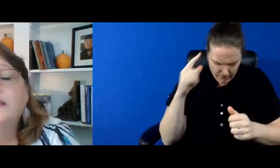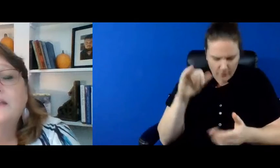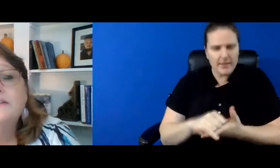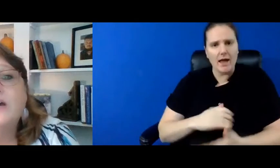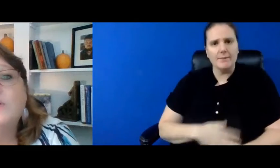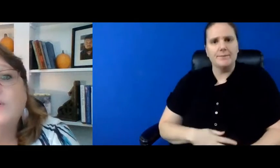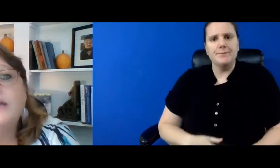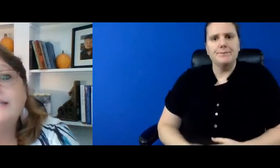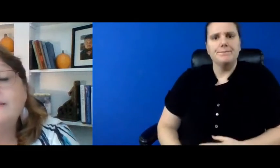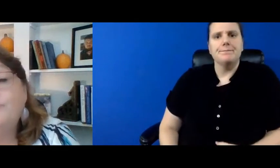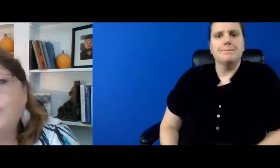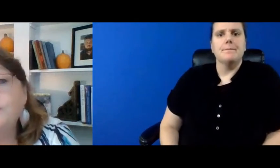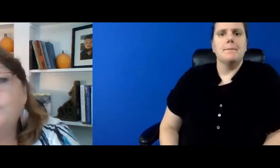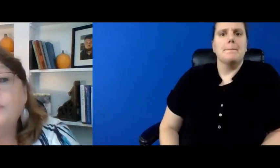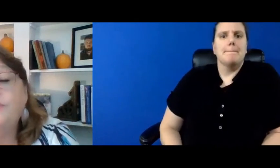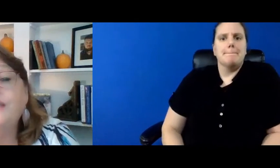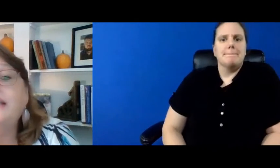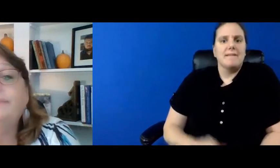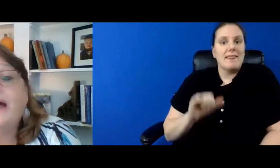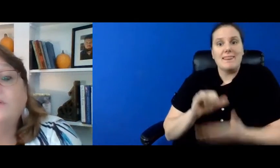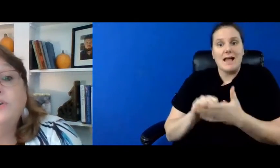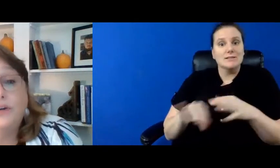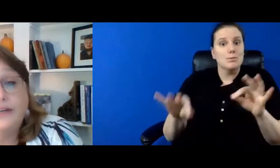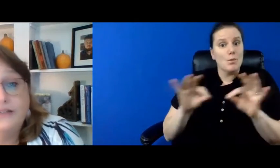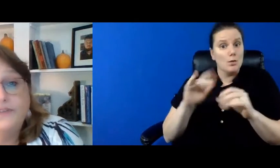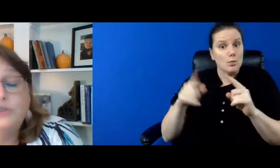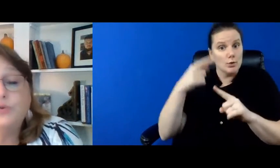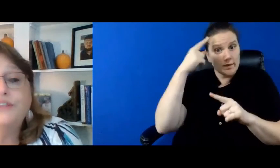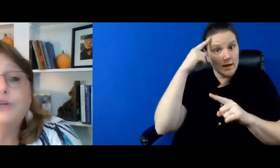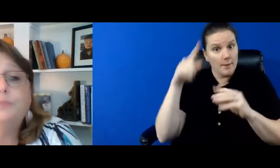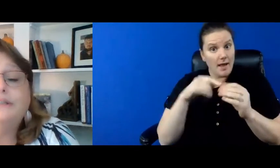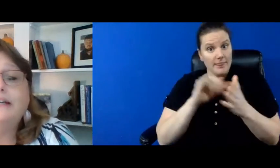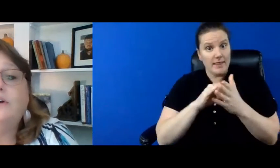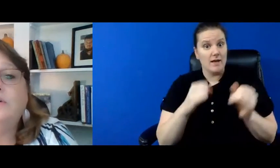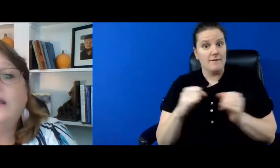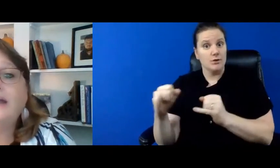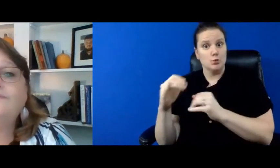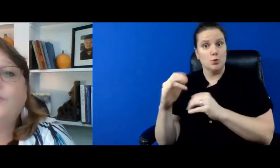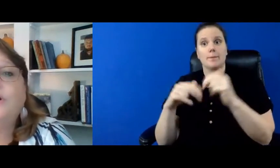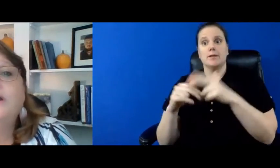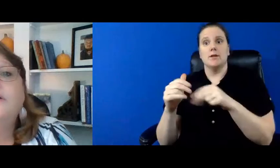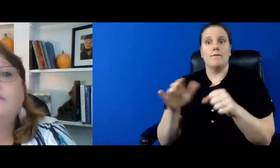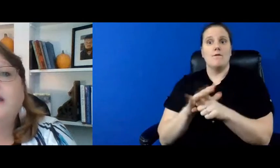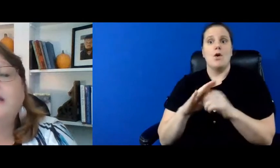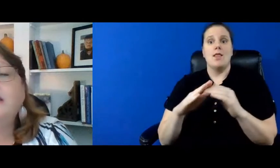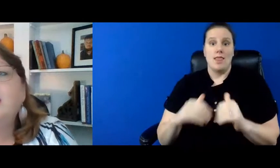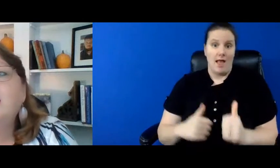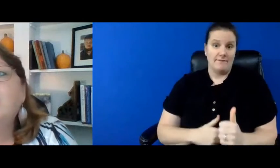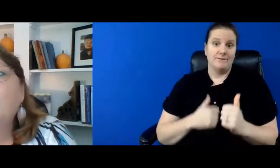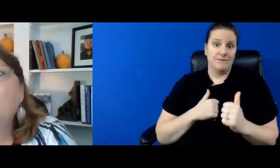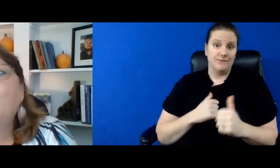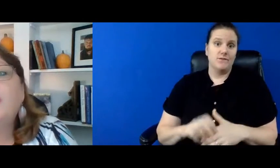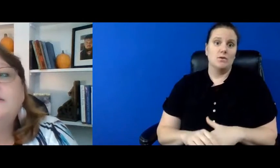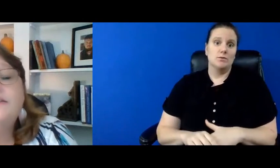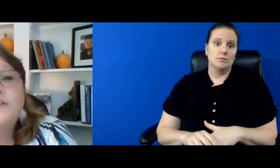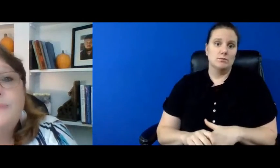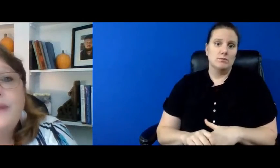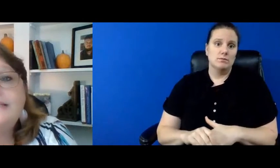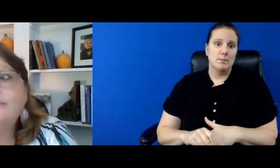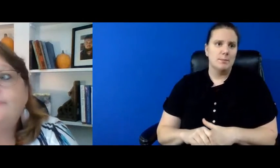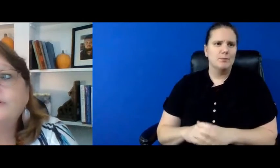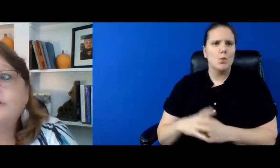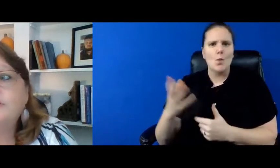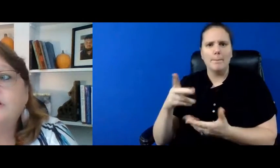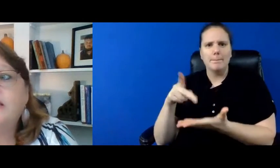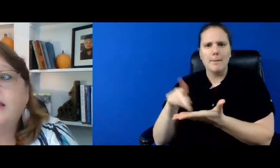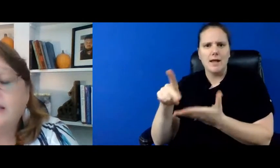so it's important when you think about your individual that you're building a whole life for right what do those